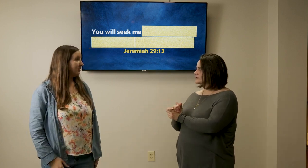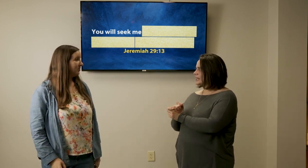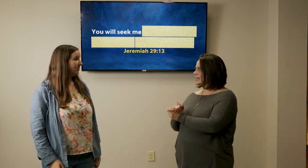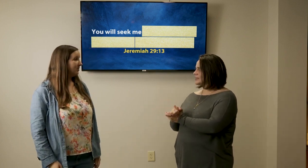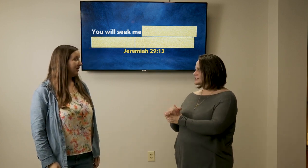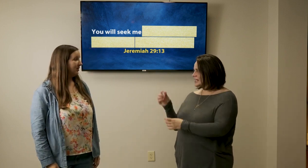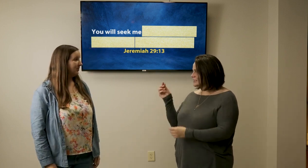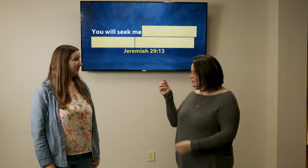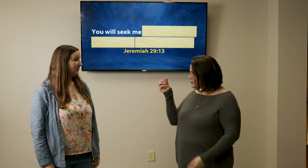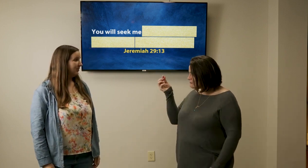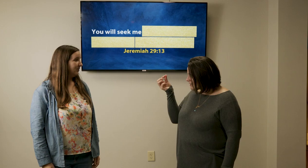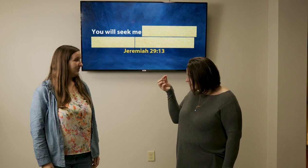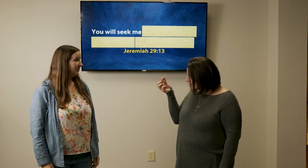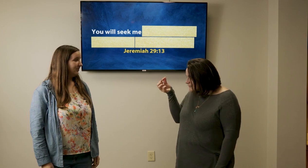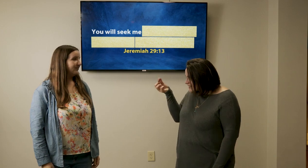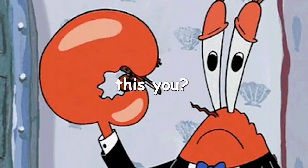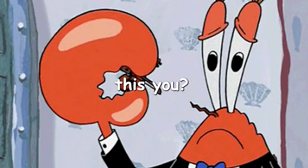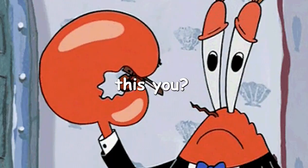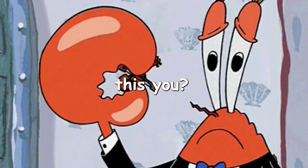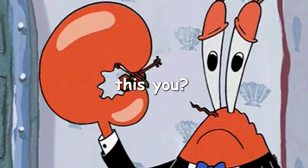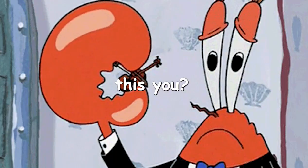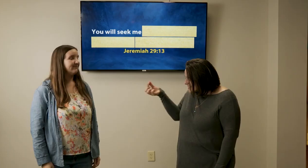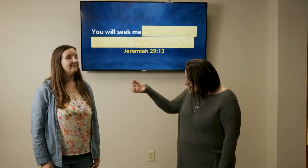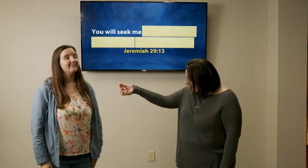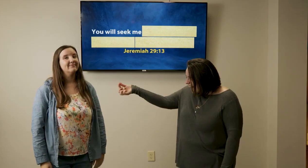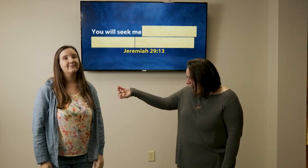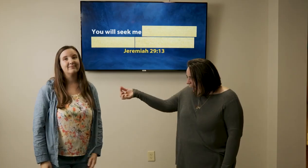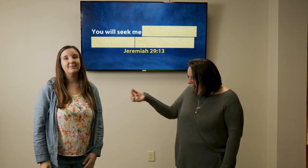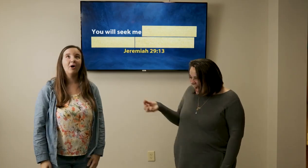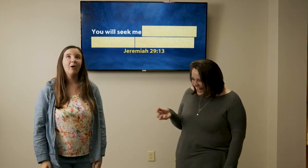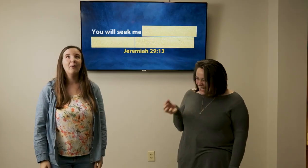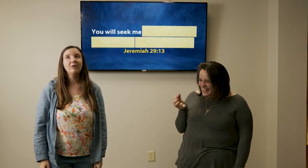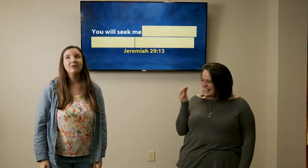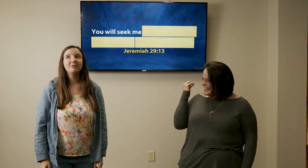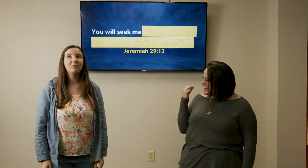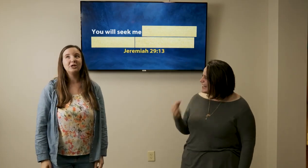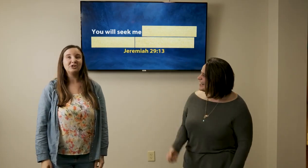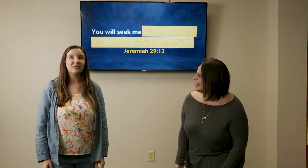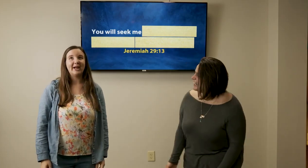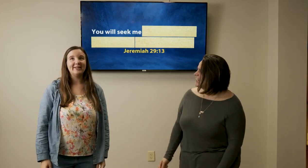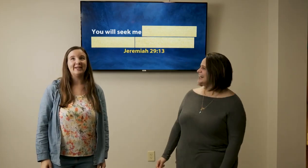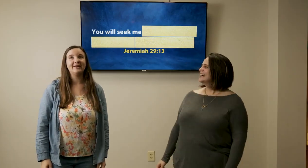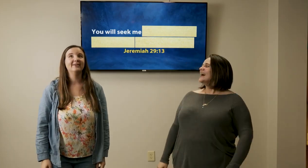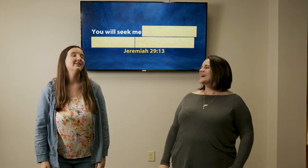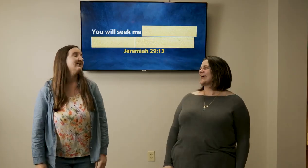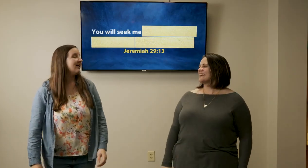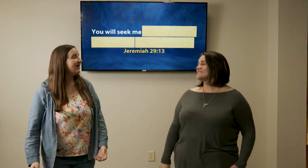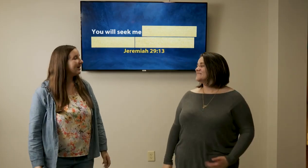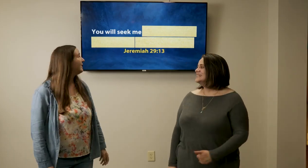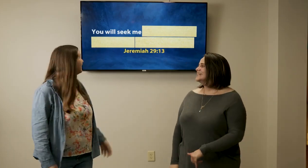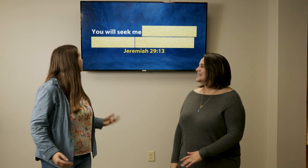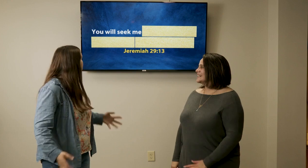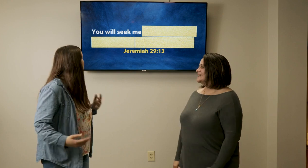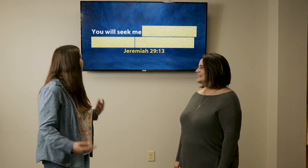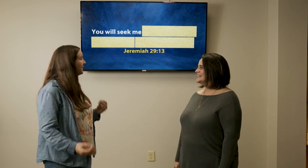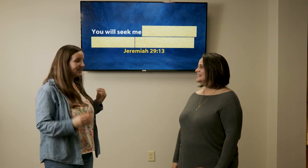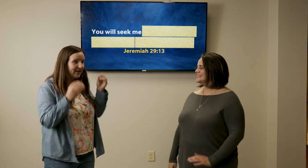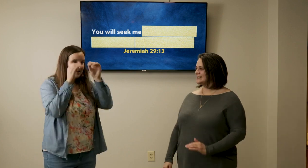like a tiny little violin you win it no no winter violin okay all right all right you will seek